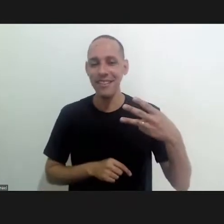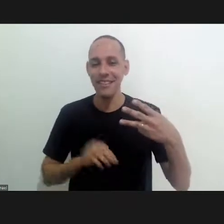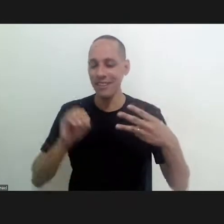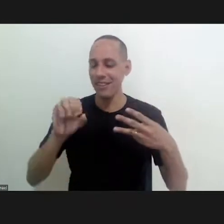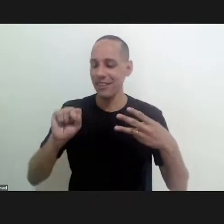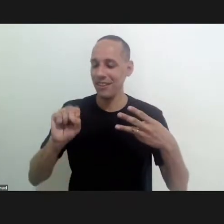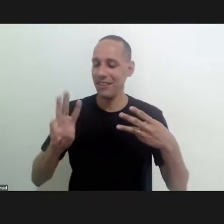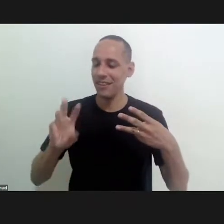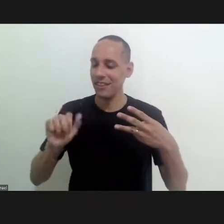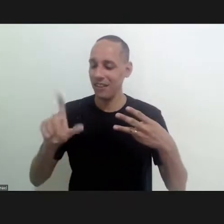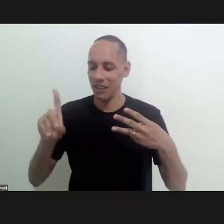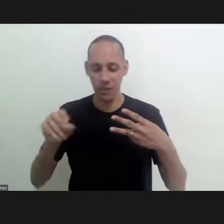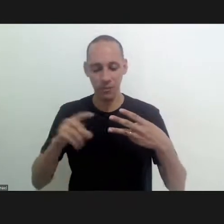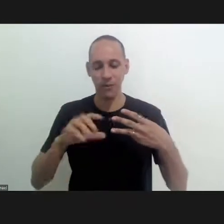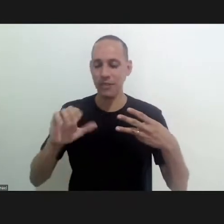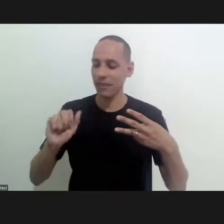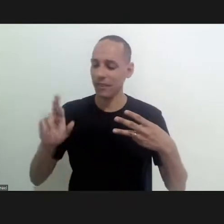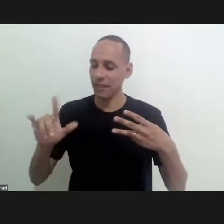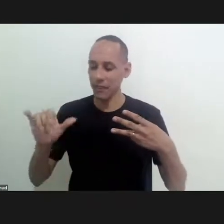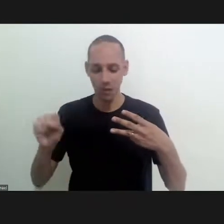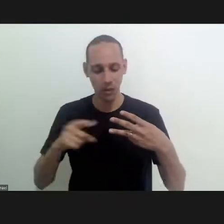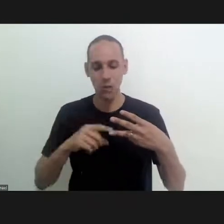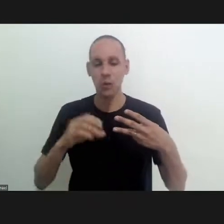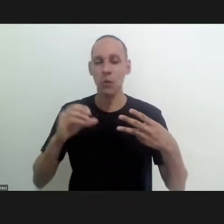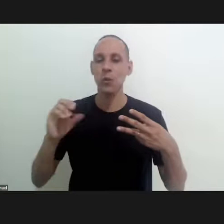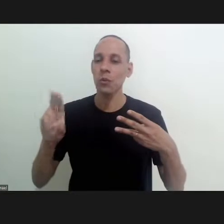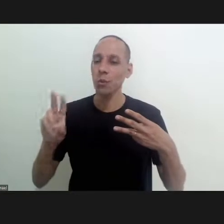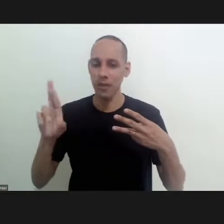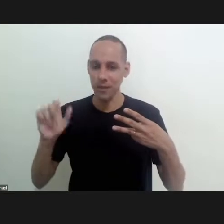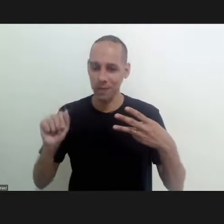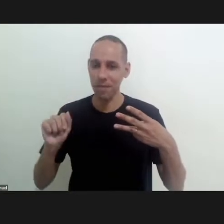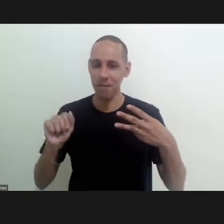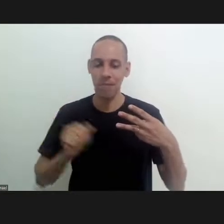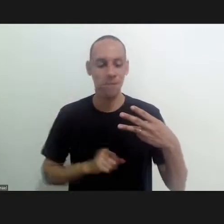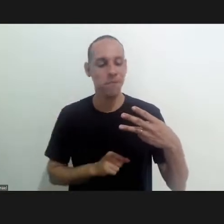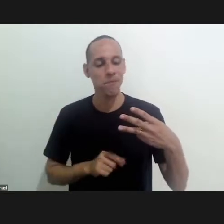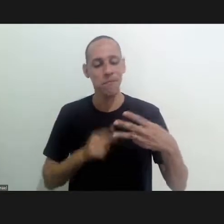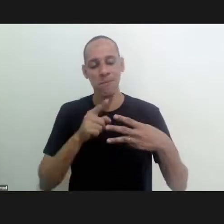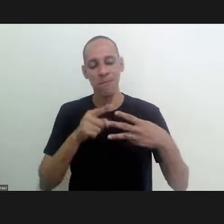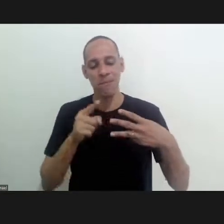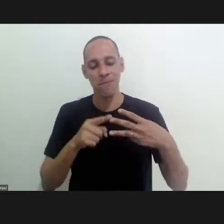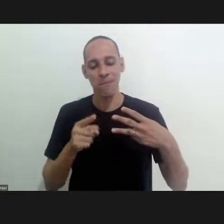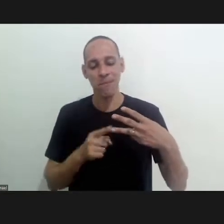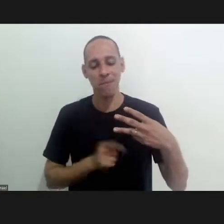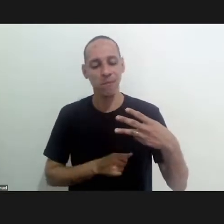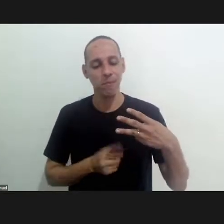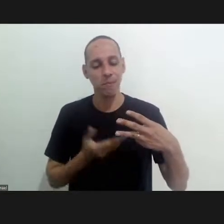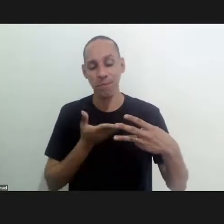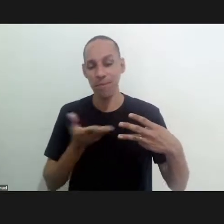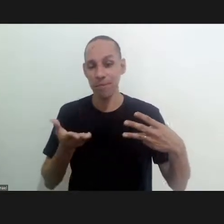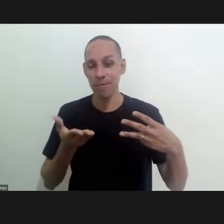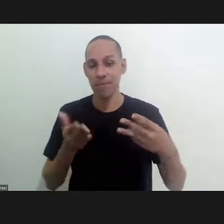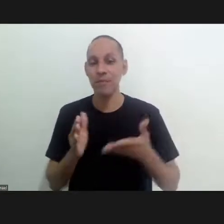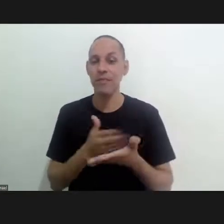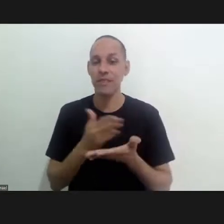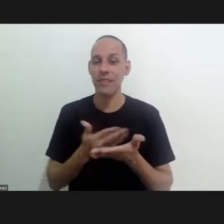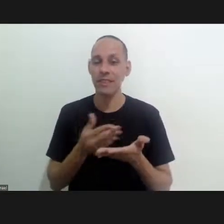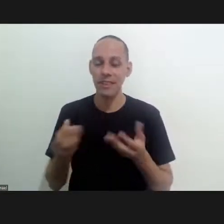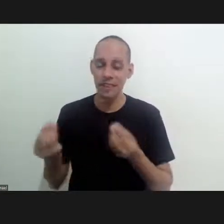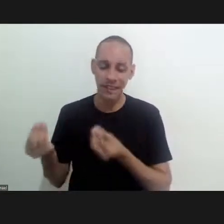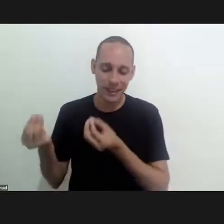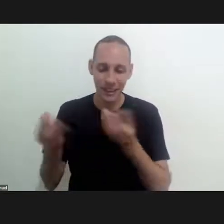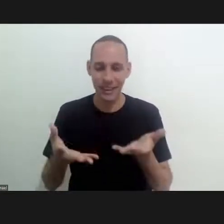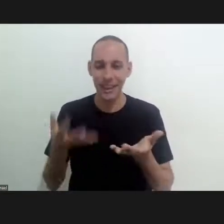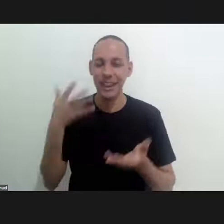those three people oswaldo cruz carlos chagas and professor cubra who in fact brings back the